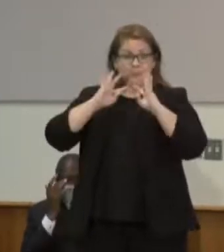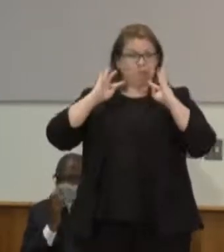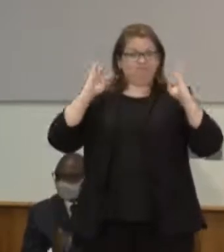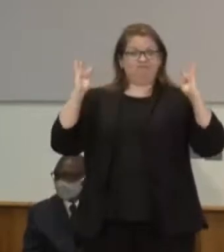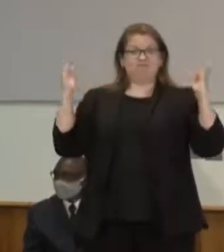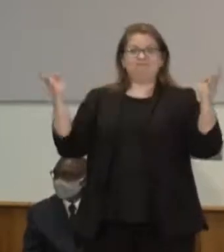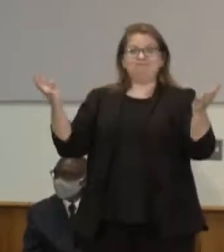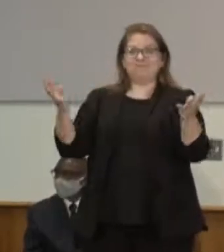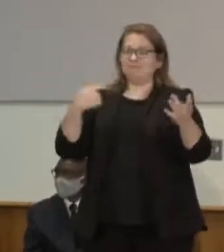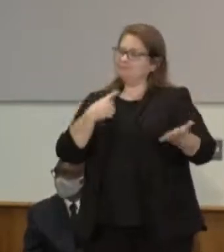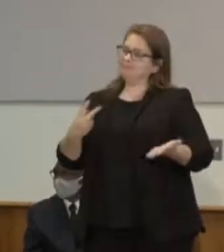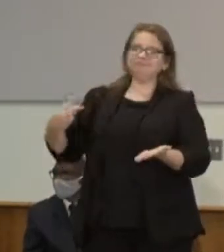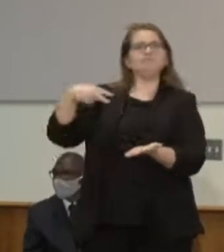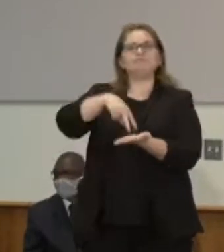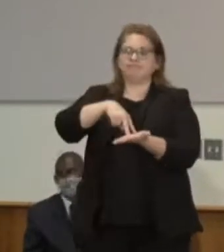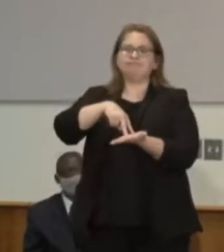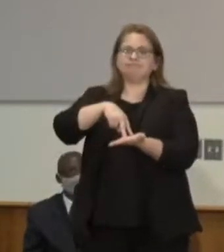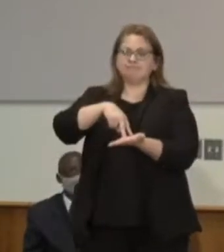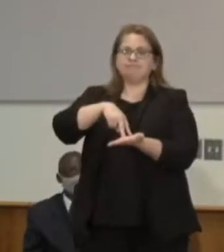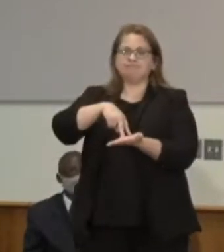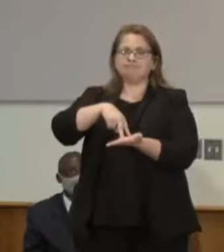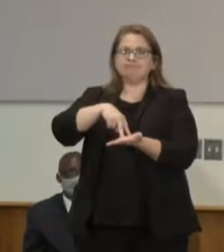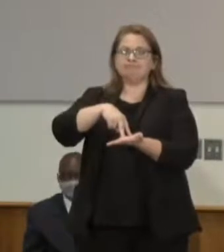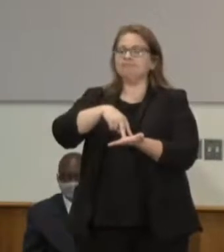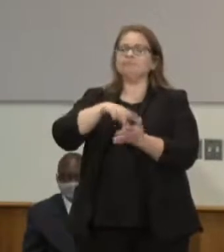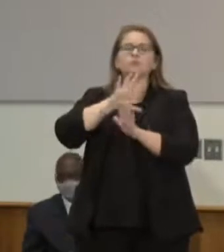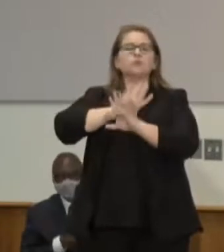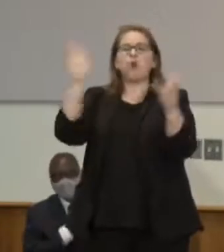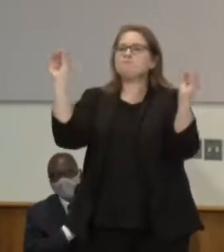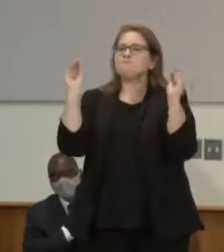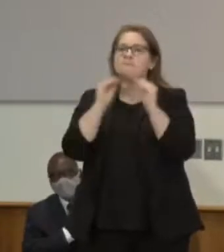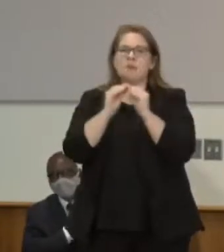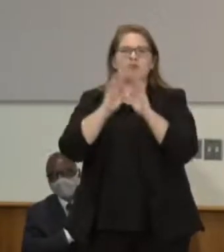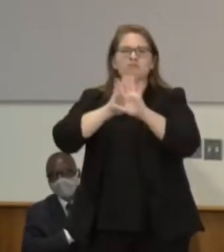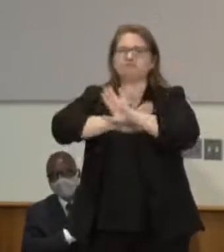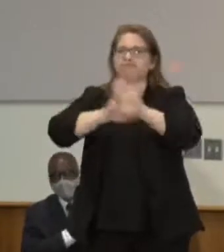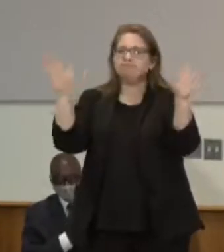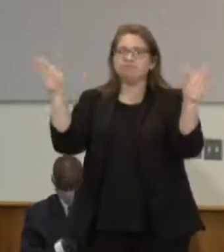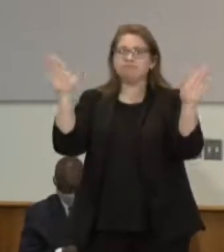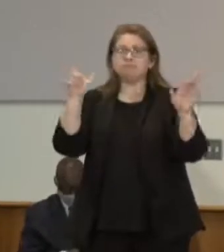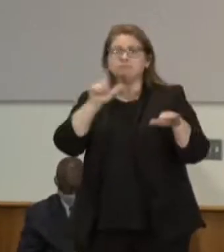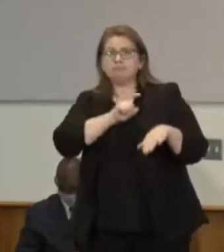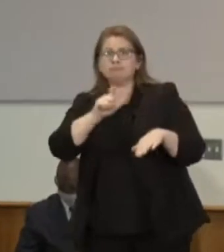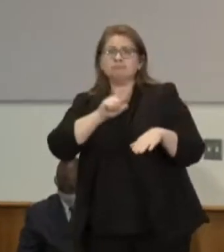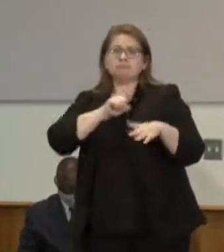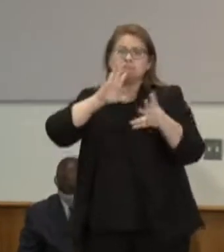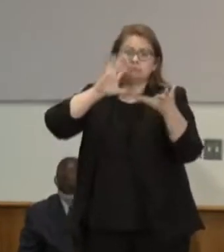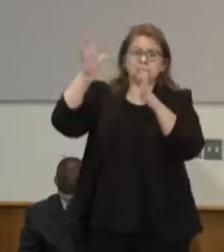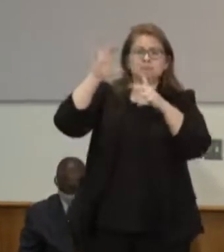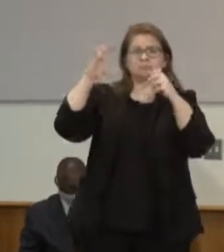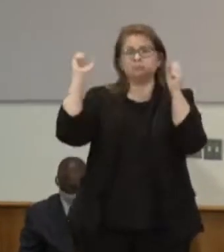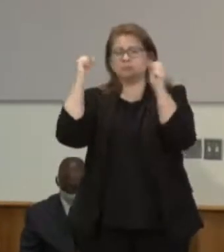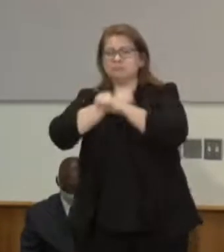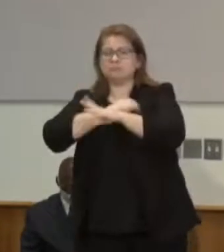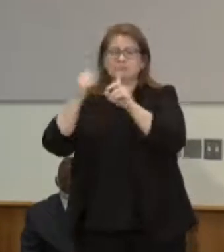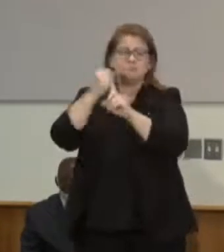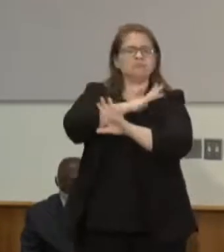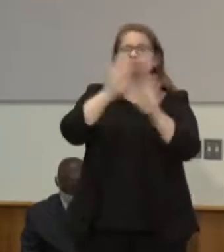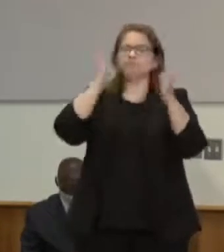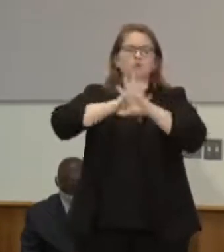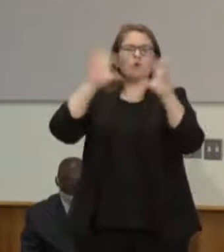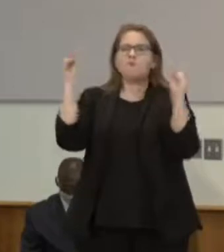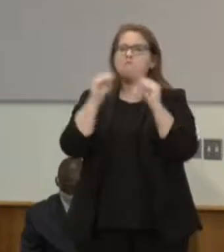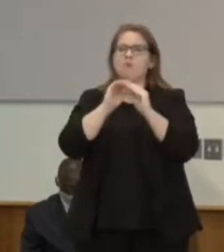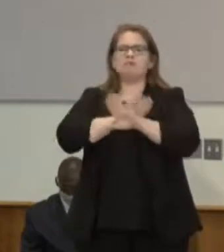stand, to say no more to police brutality and racial injustice. And I want to take a minute to